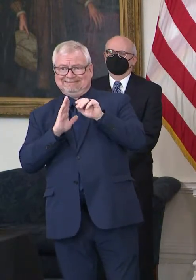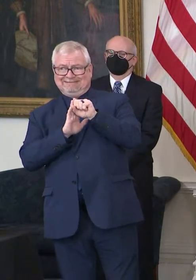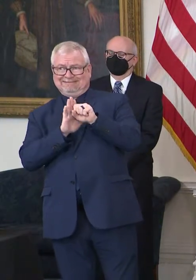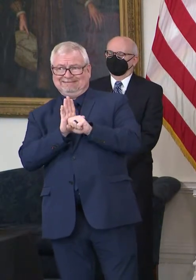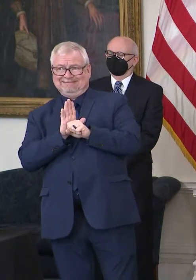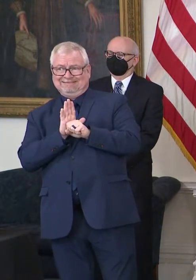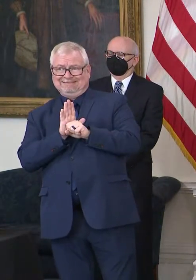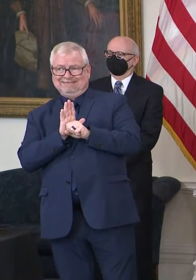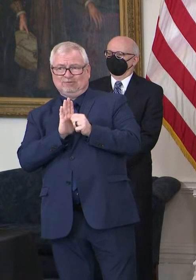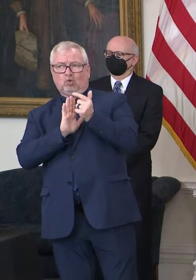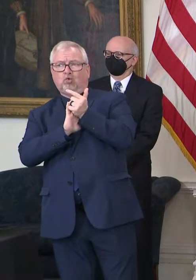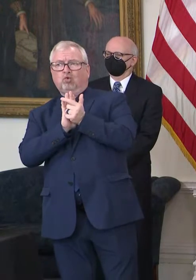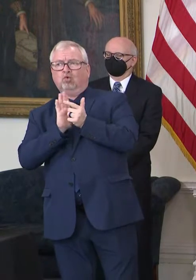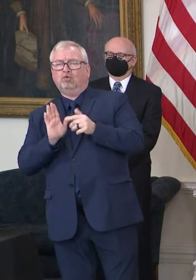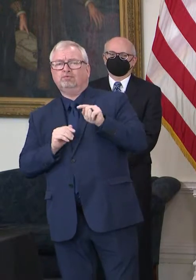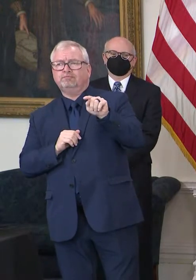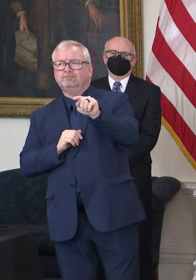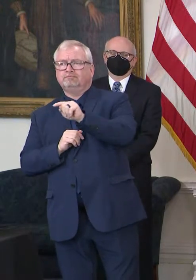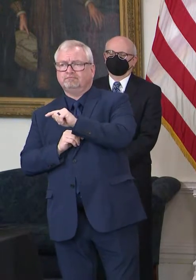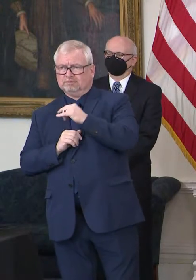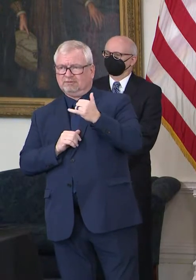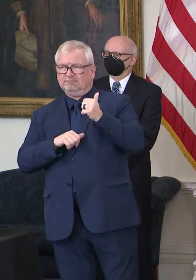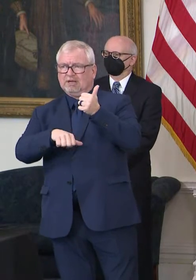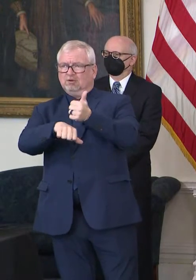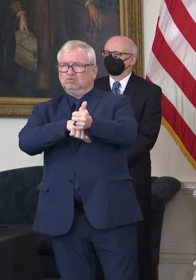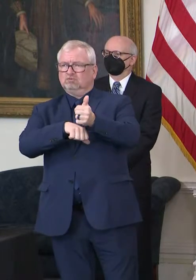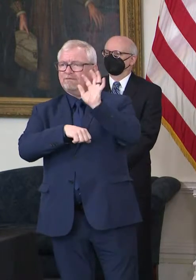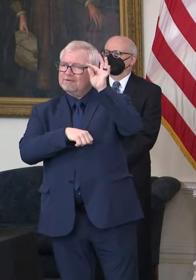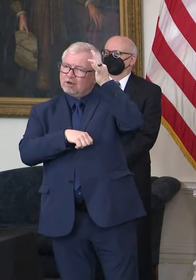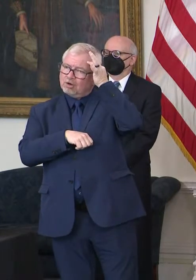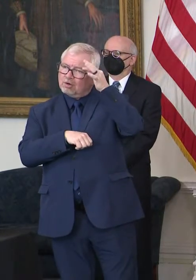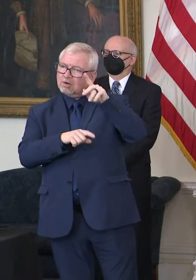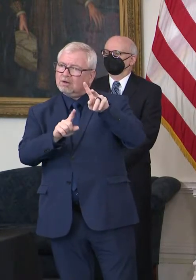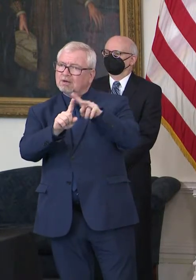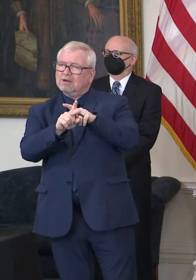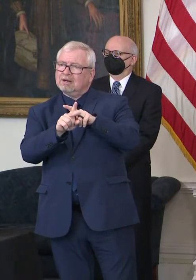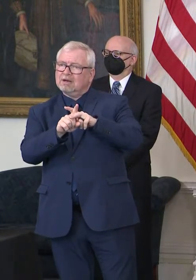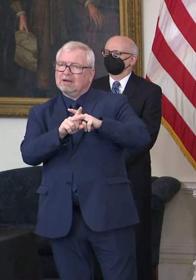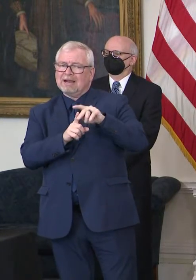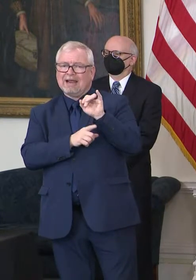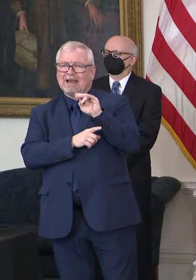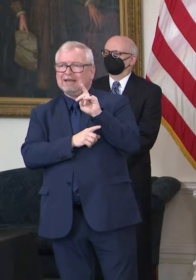you think that she is able to continue with her job?